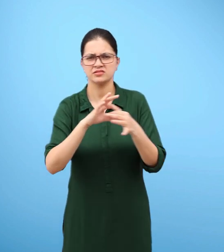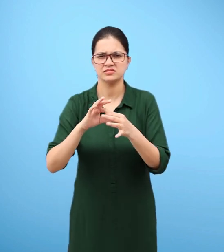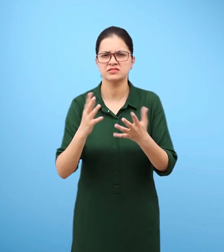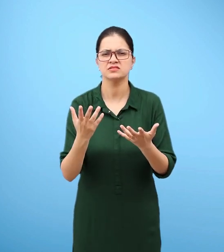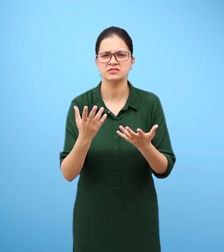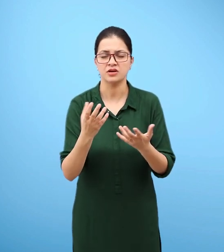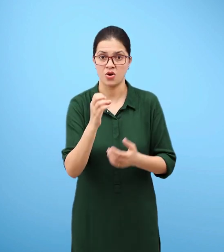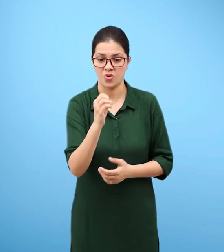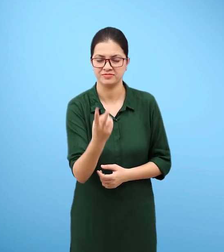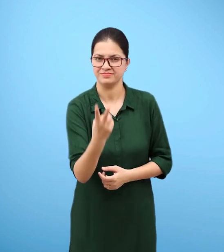.5